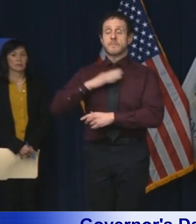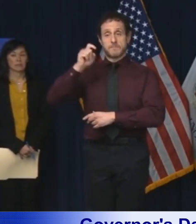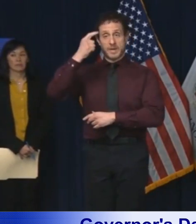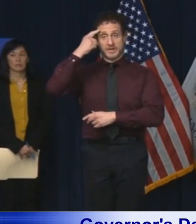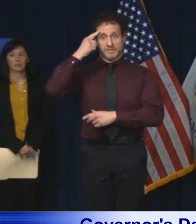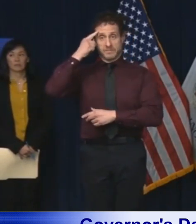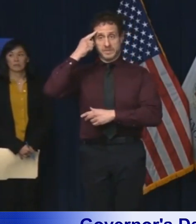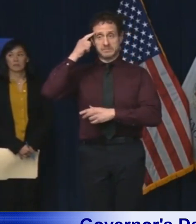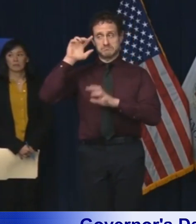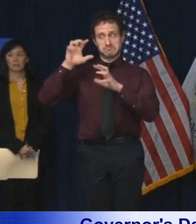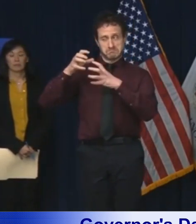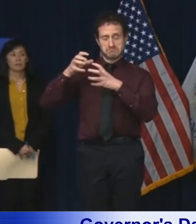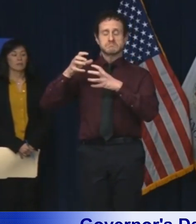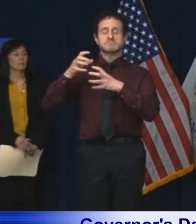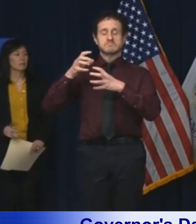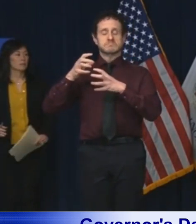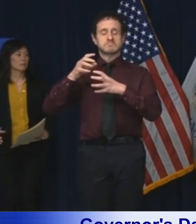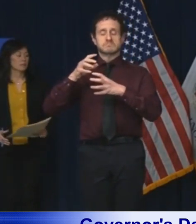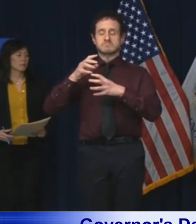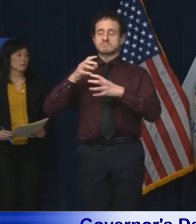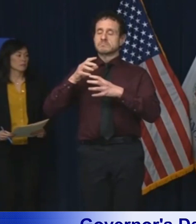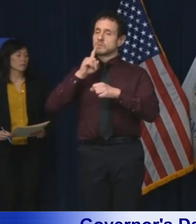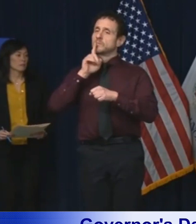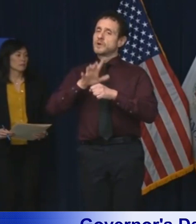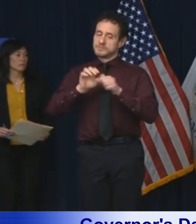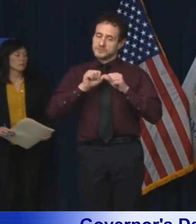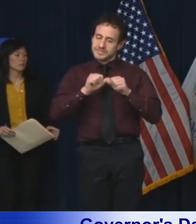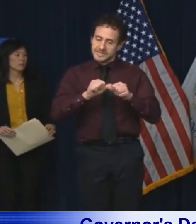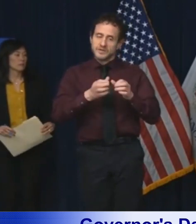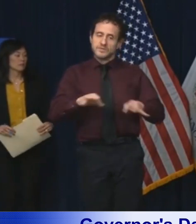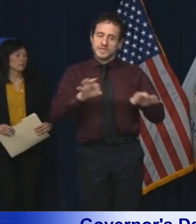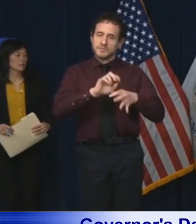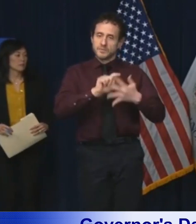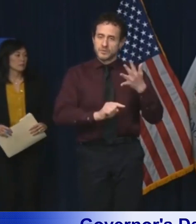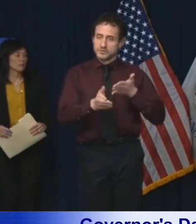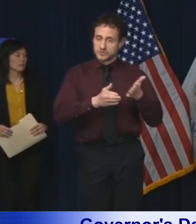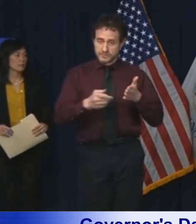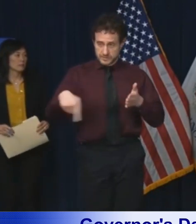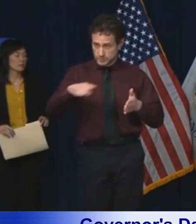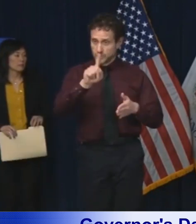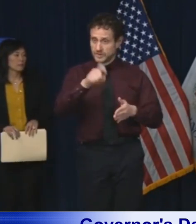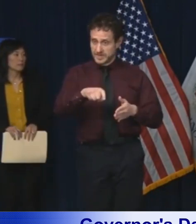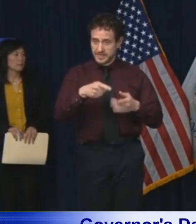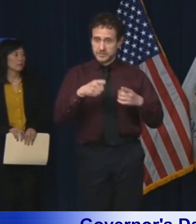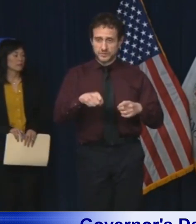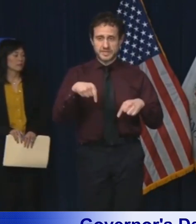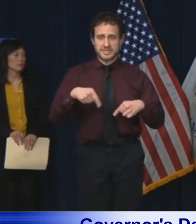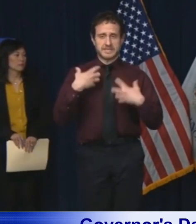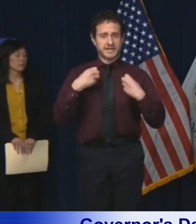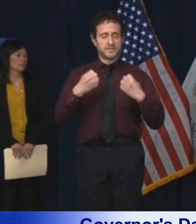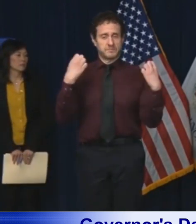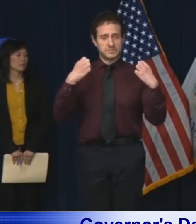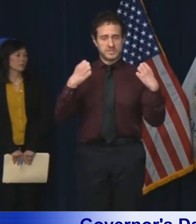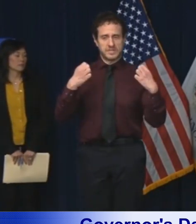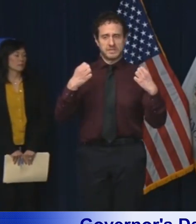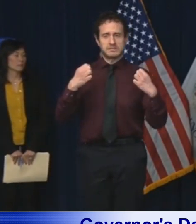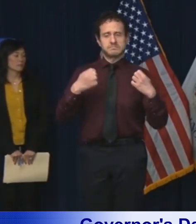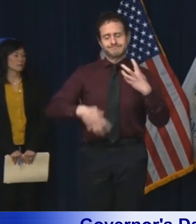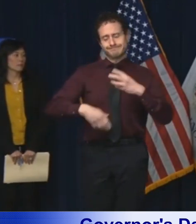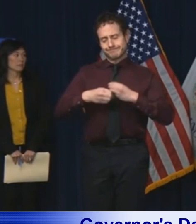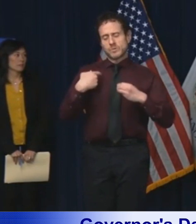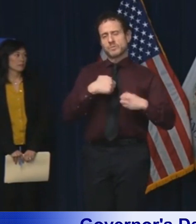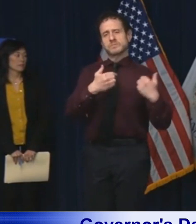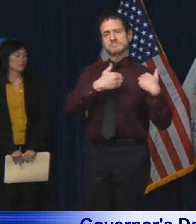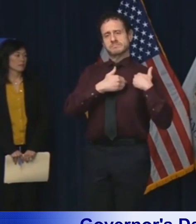maintain the critical services that our residents need during this crisis, we're also responsible for protecting the health and